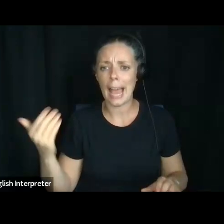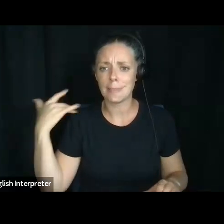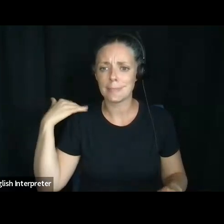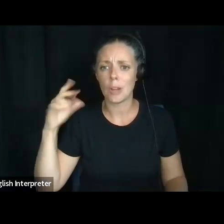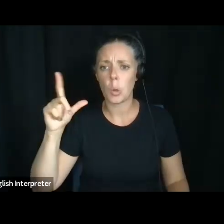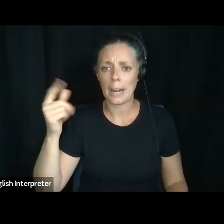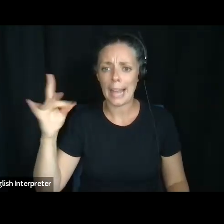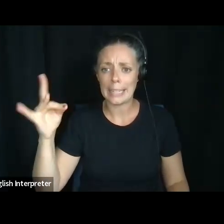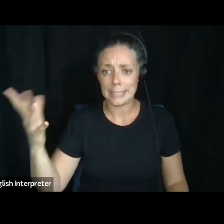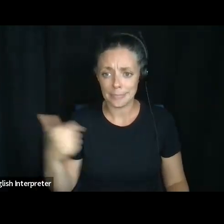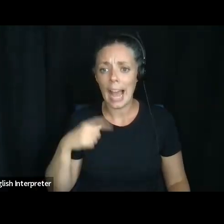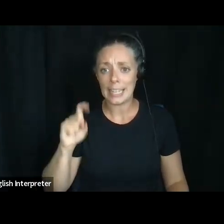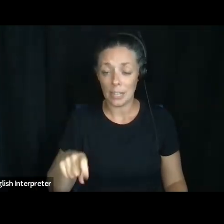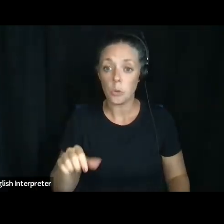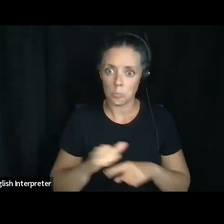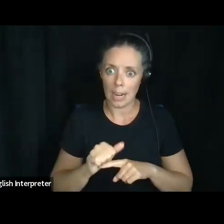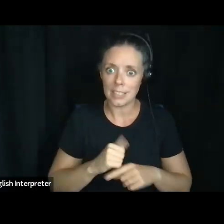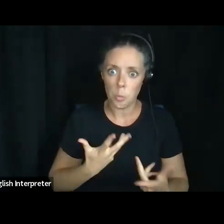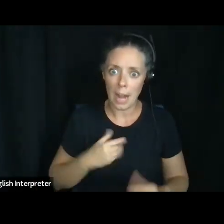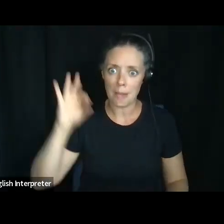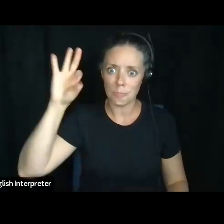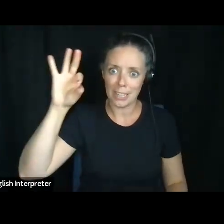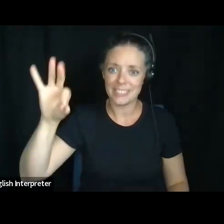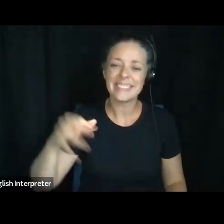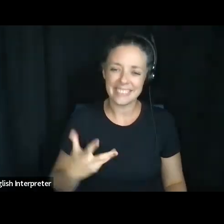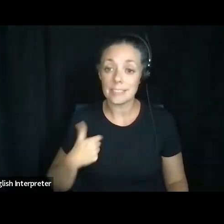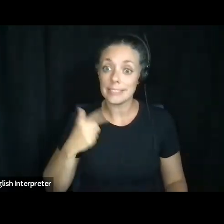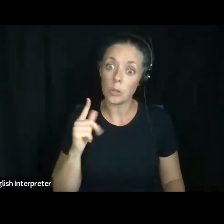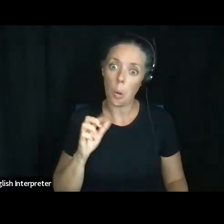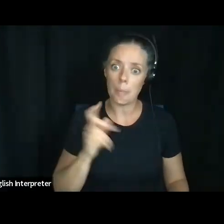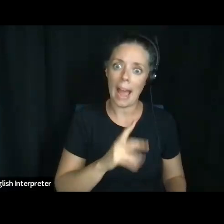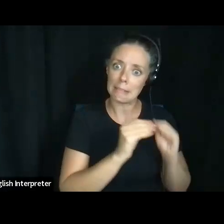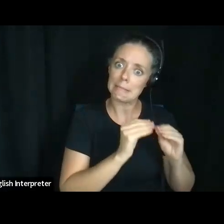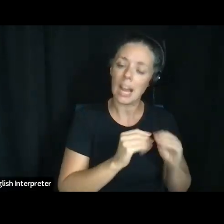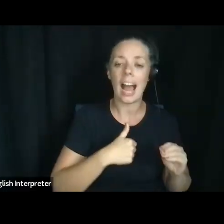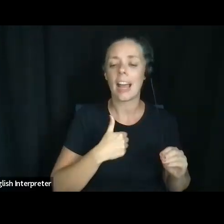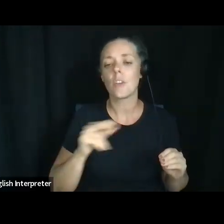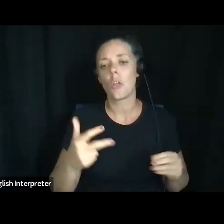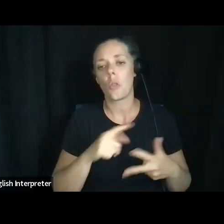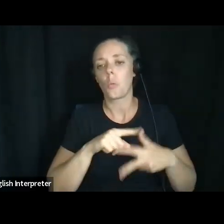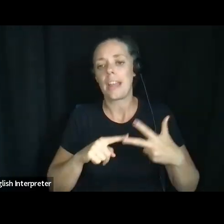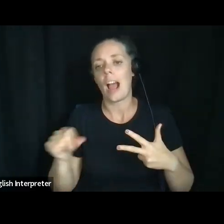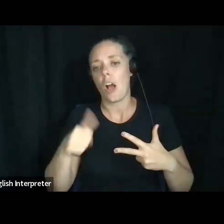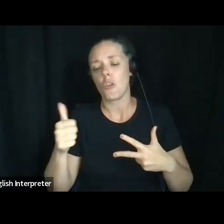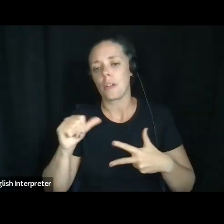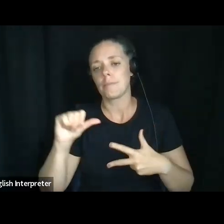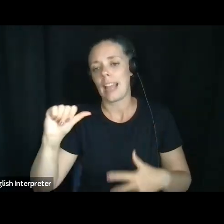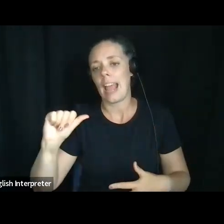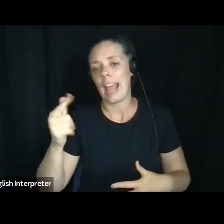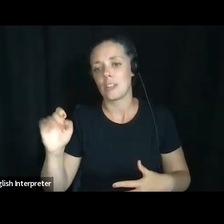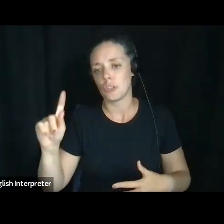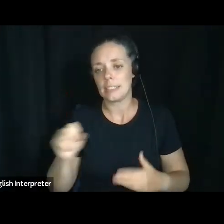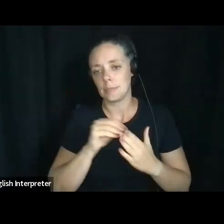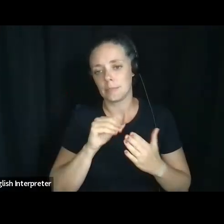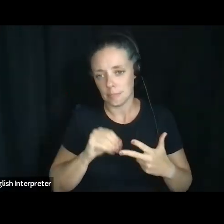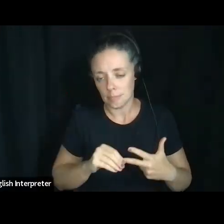do, I need to practice what I preach. Um, I, I have three other agents named in there. Um, but my dad is still in there. Um,